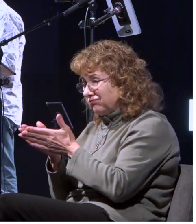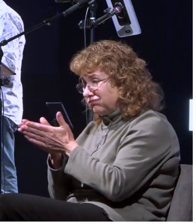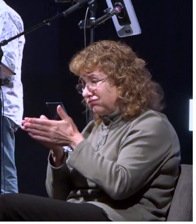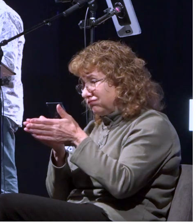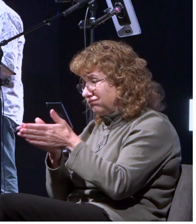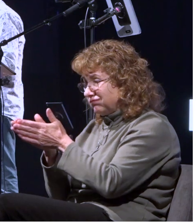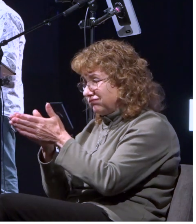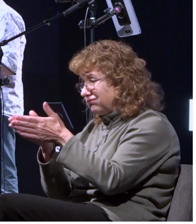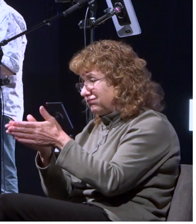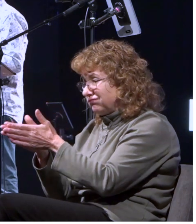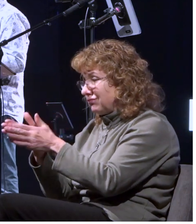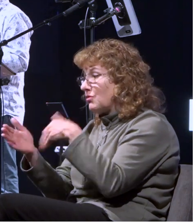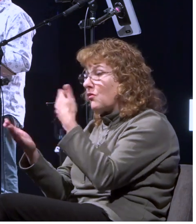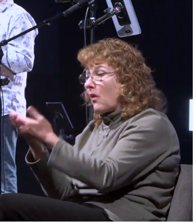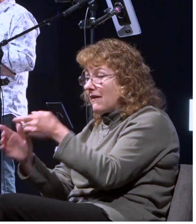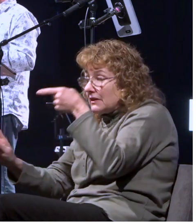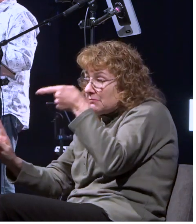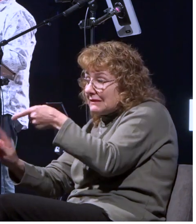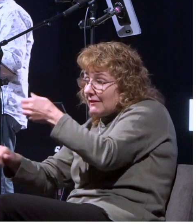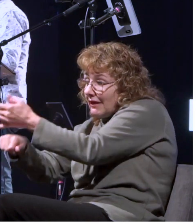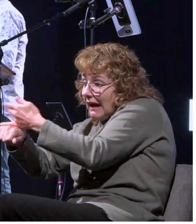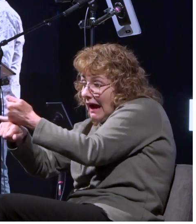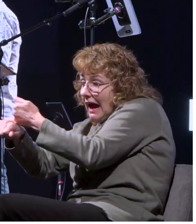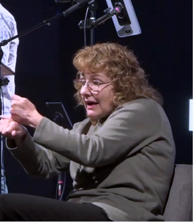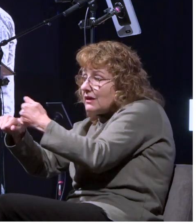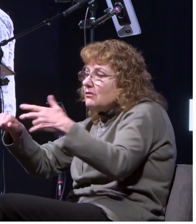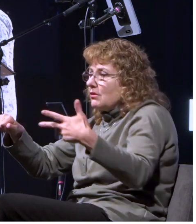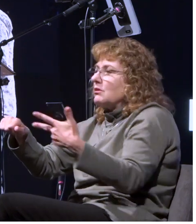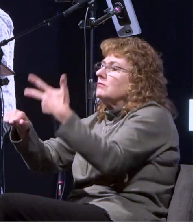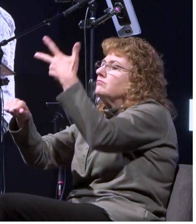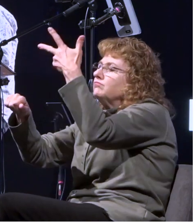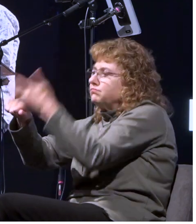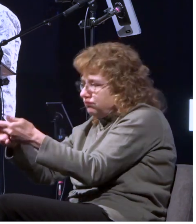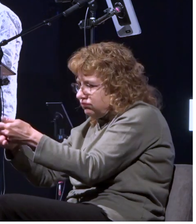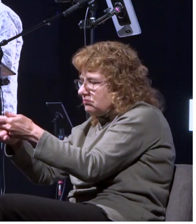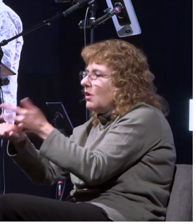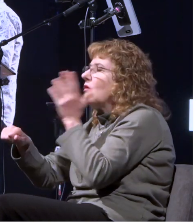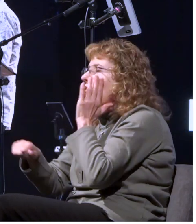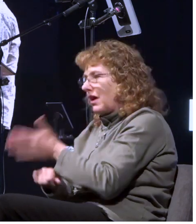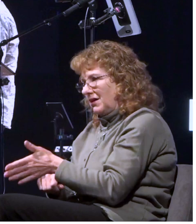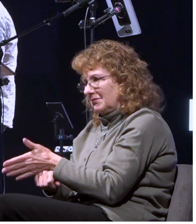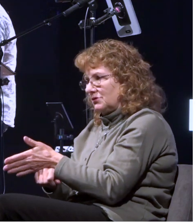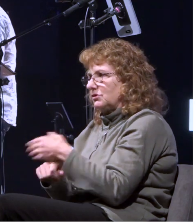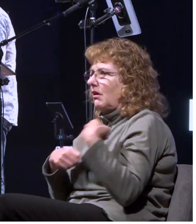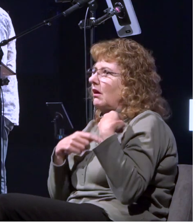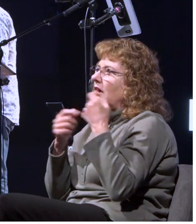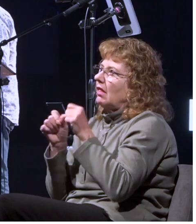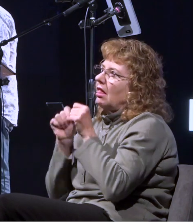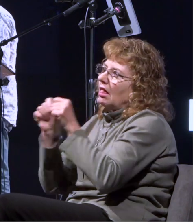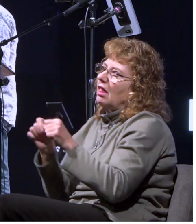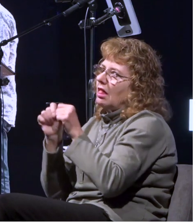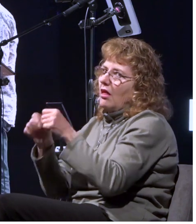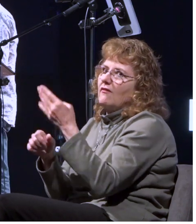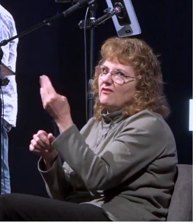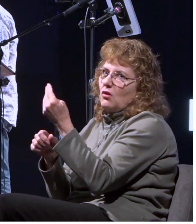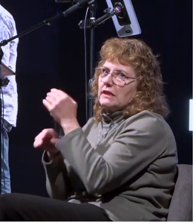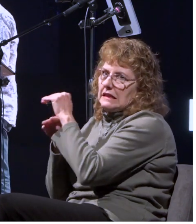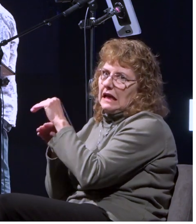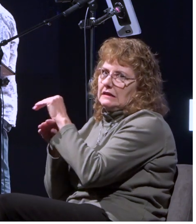when the 14th night had come as we were driven up and down the adriatic sea about midnight the